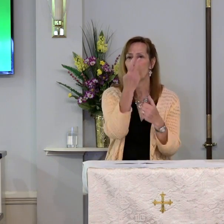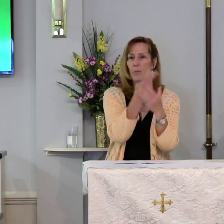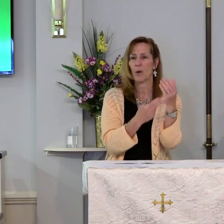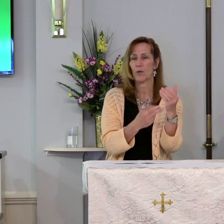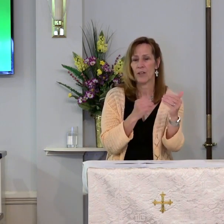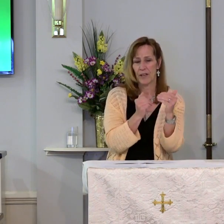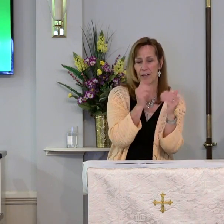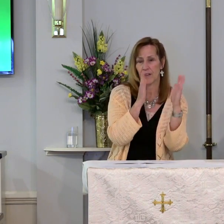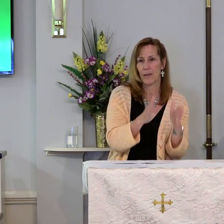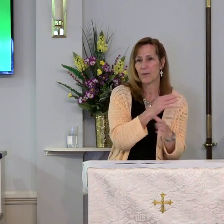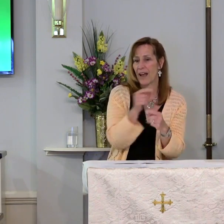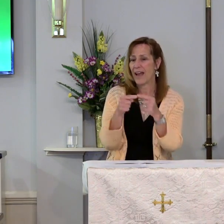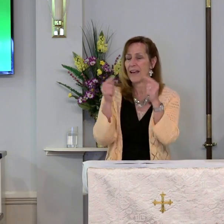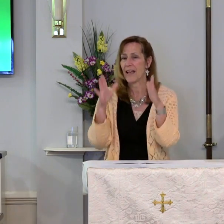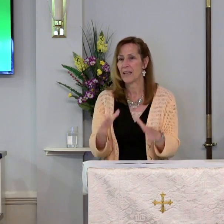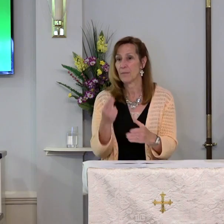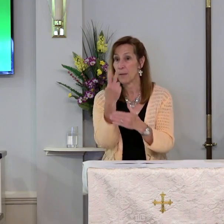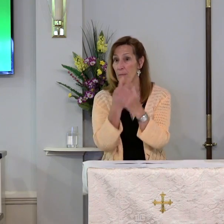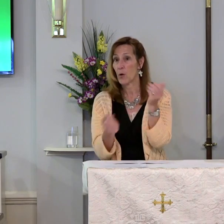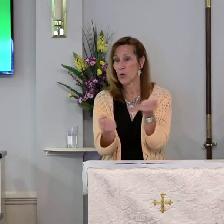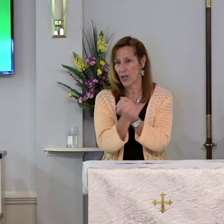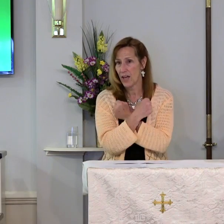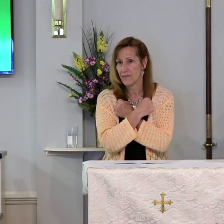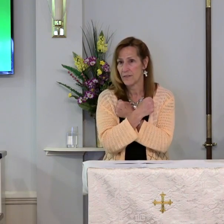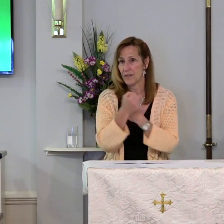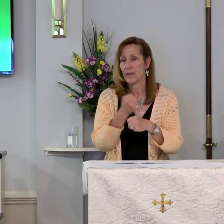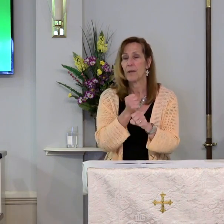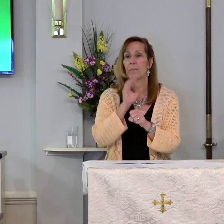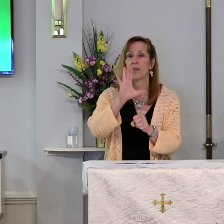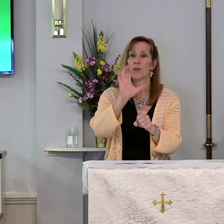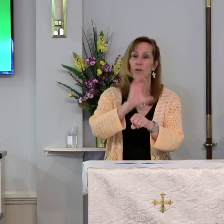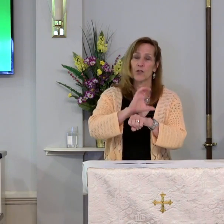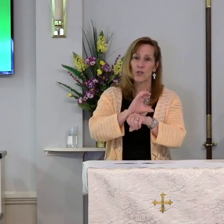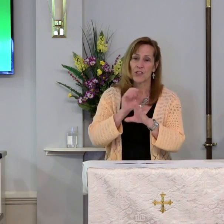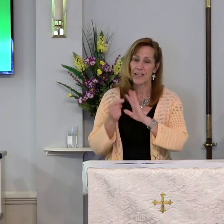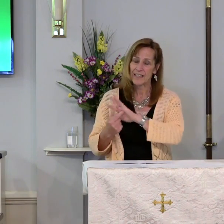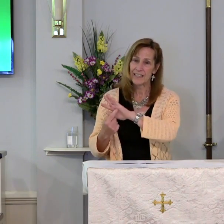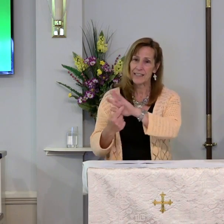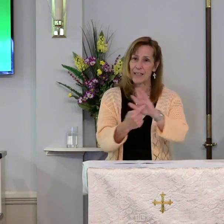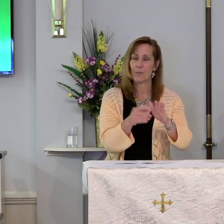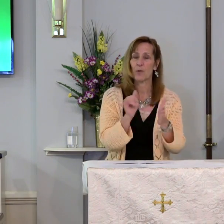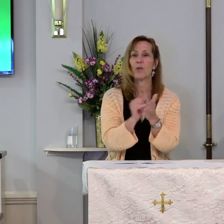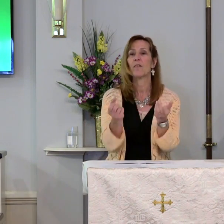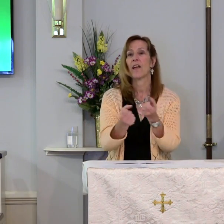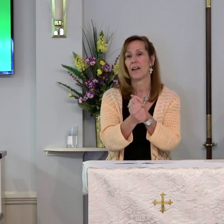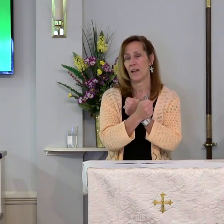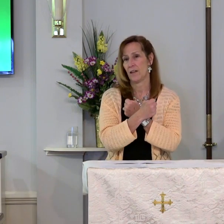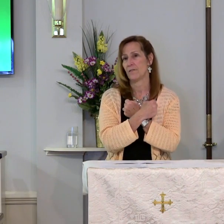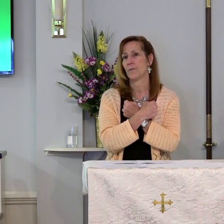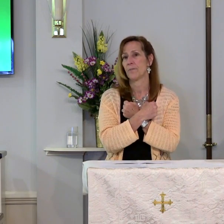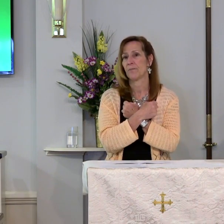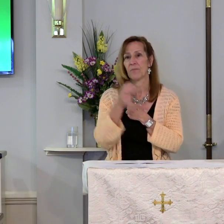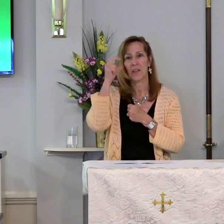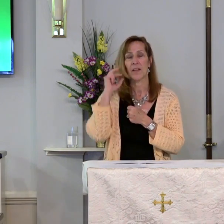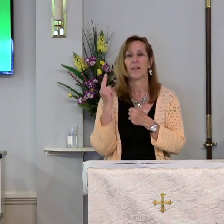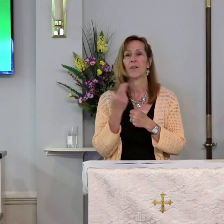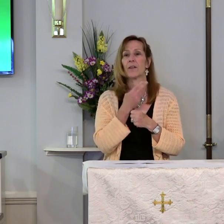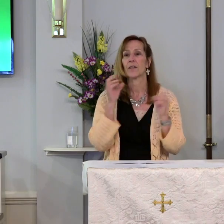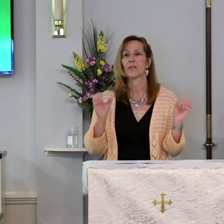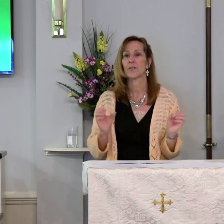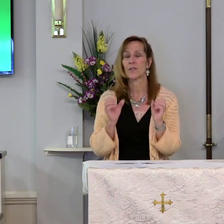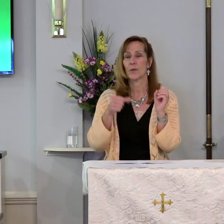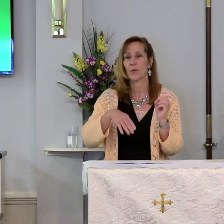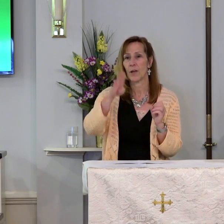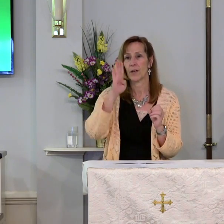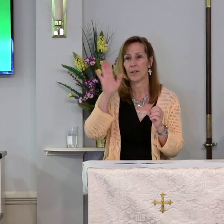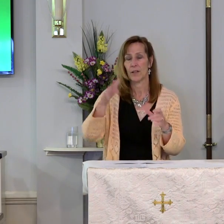neighbor and enemy, and make your church an example of such love. Hear us, O God,